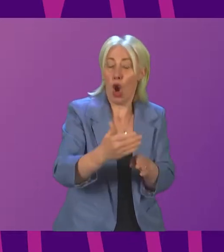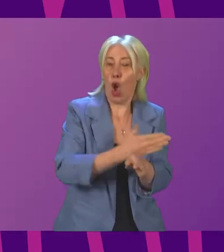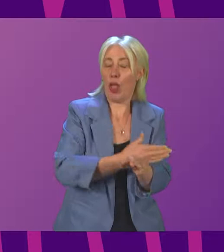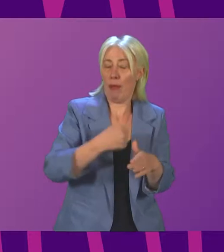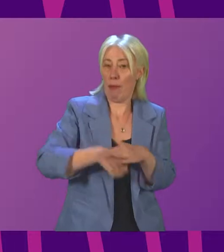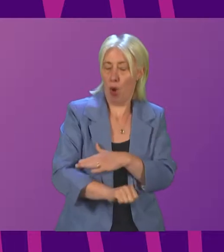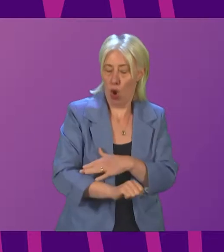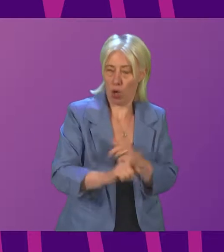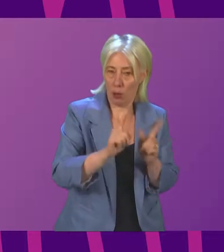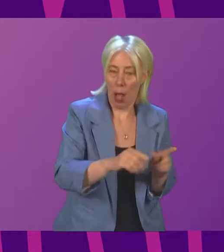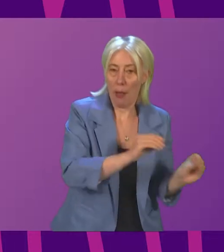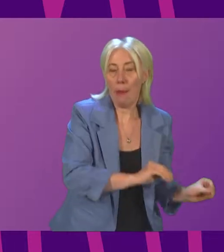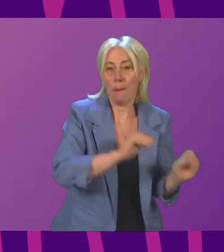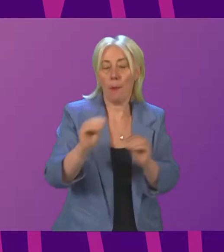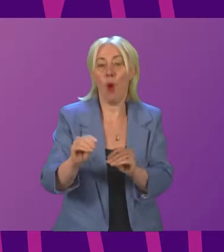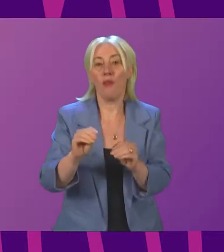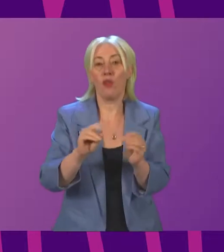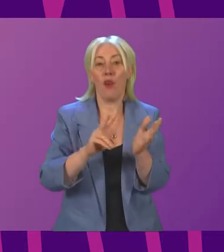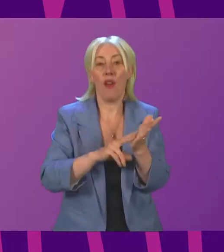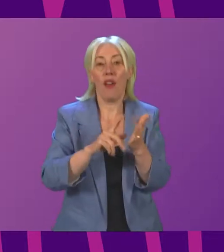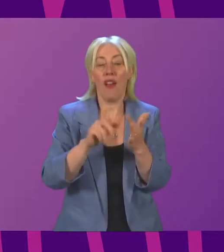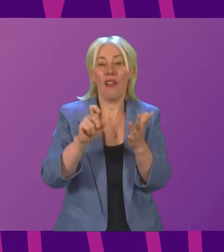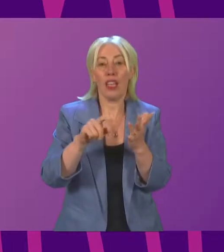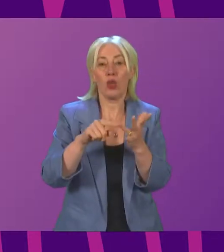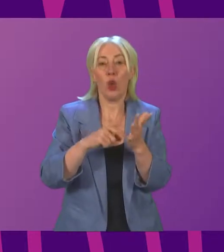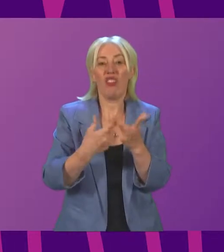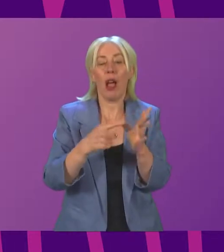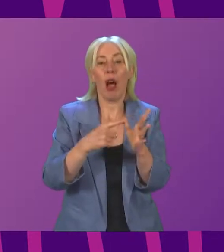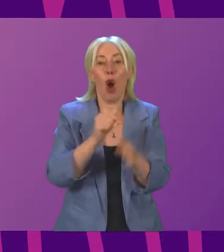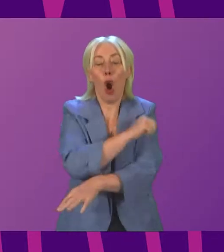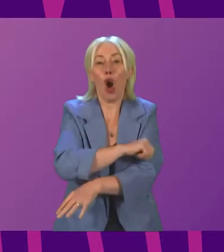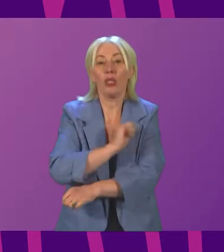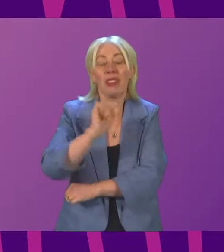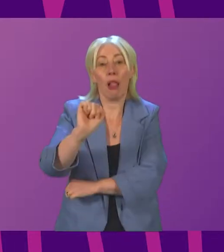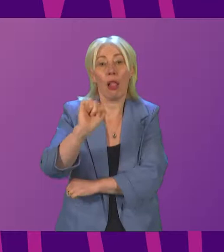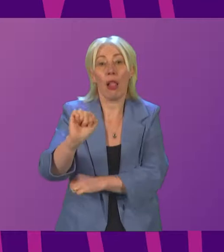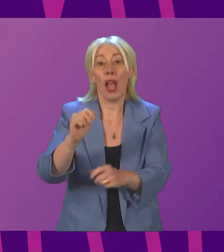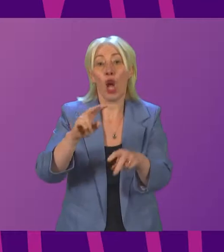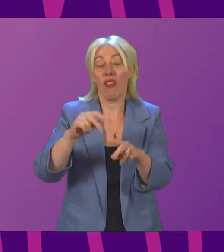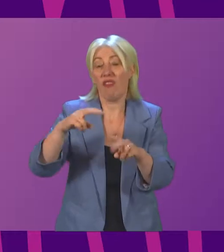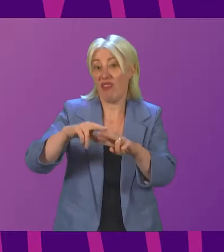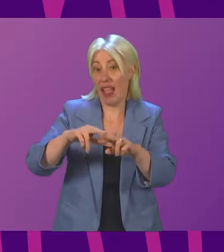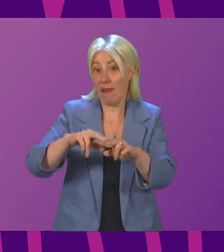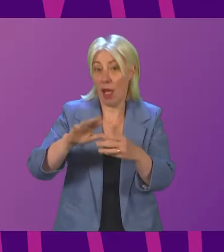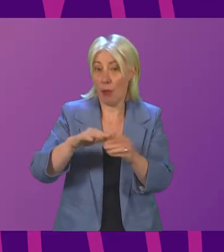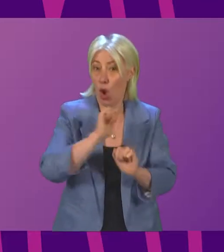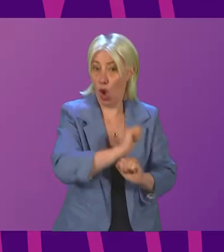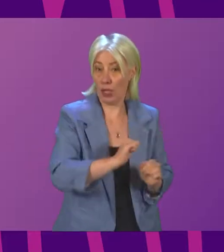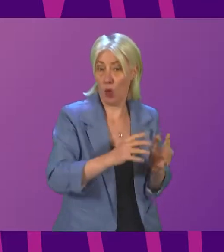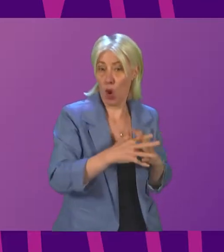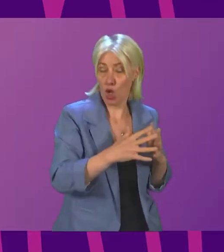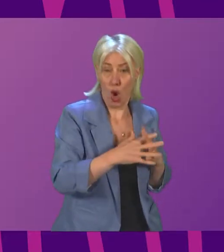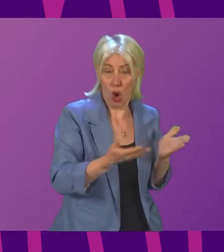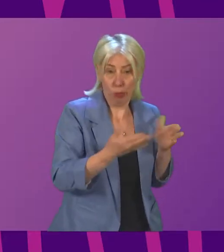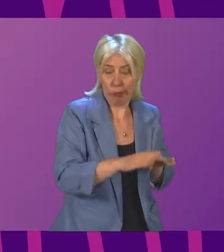They were then transferred to the Victoria Hospital in Kirkoddy, as the special care baby unit at Wishaw was closed due to staff shortages and a lack of available